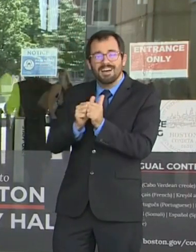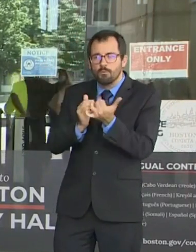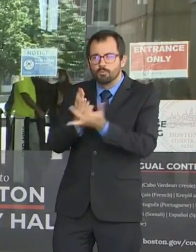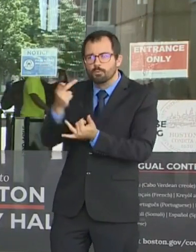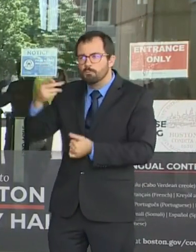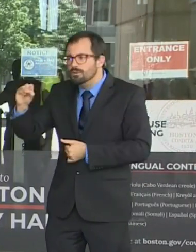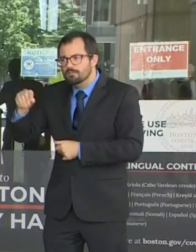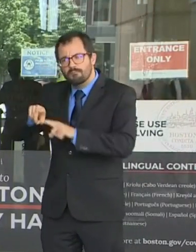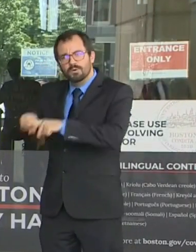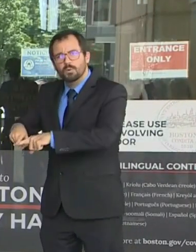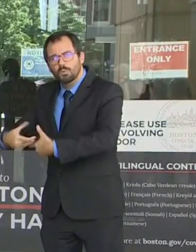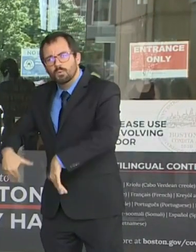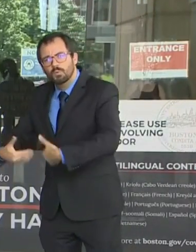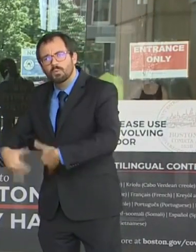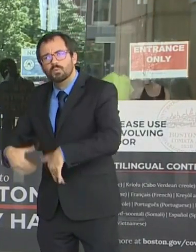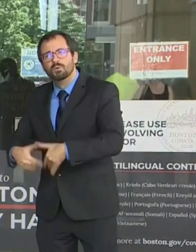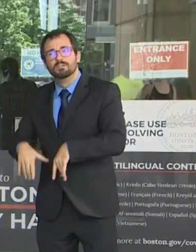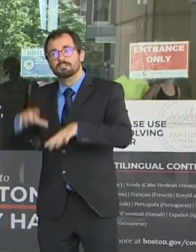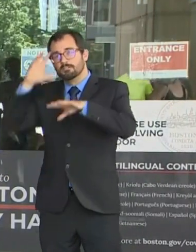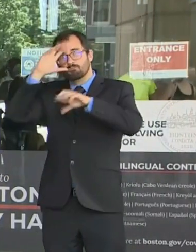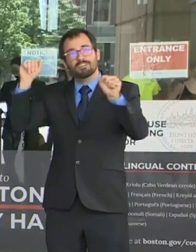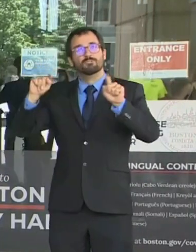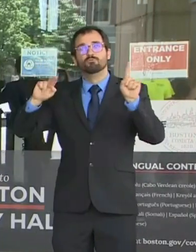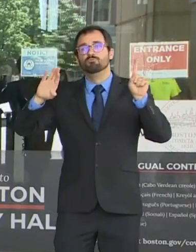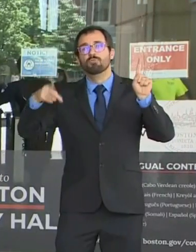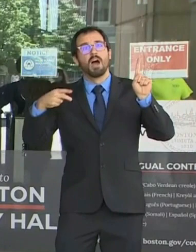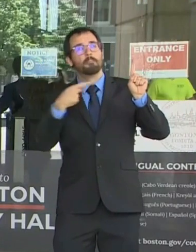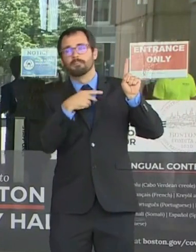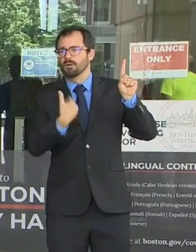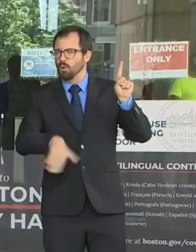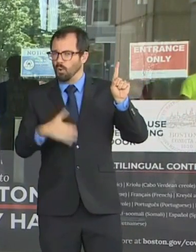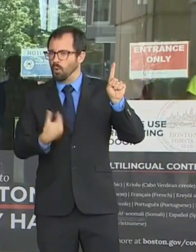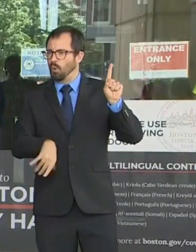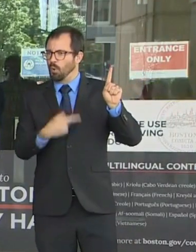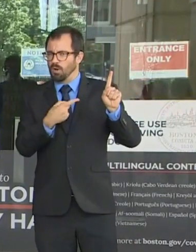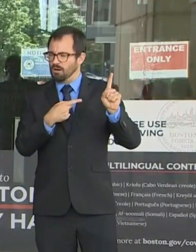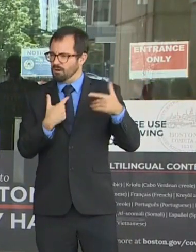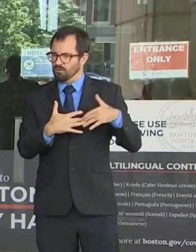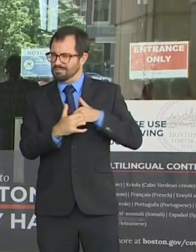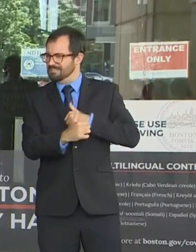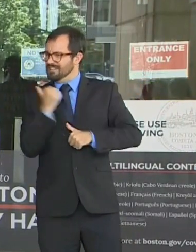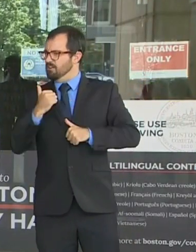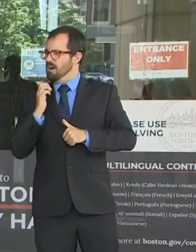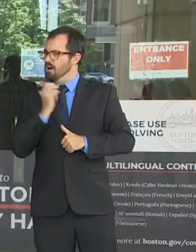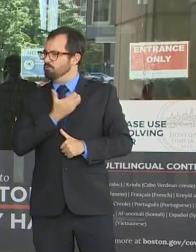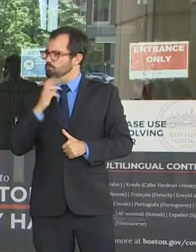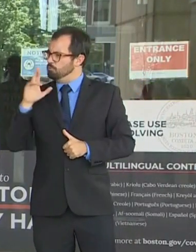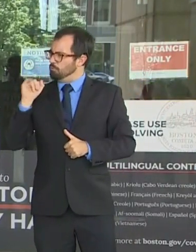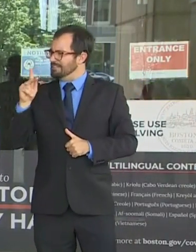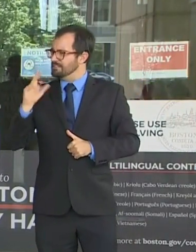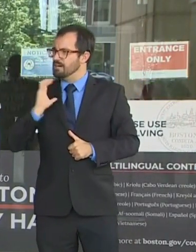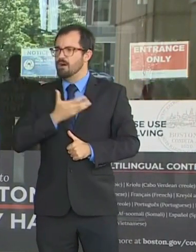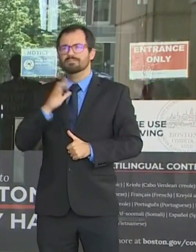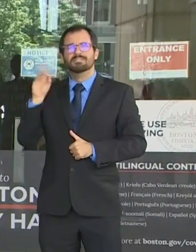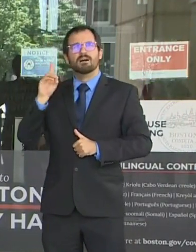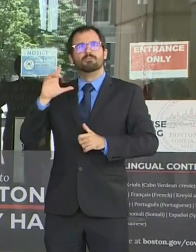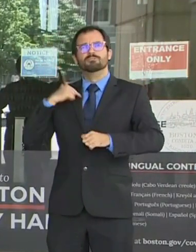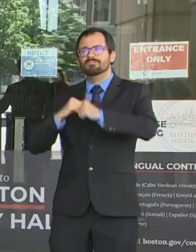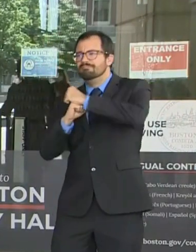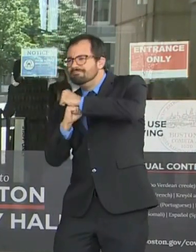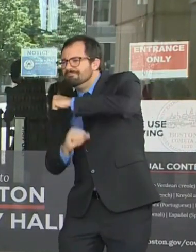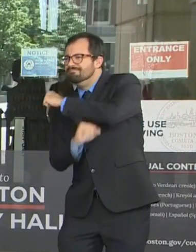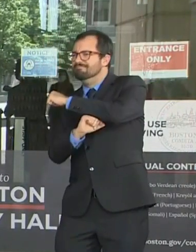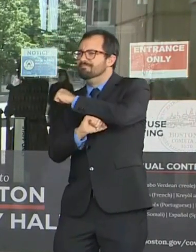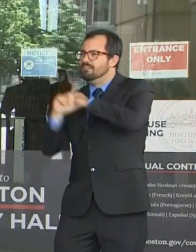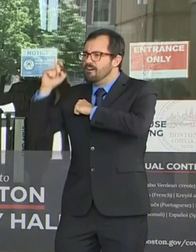attack on the fundamental institution and values. We've been in contact with the Secretary of State's office. I spoke personally to the